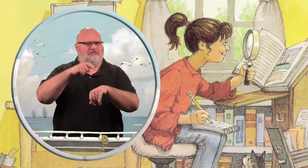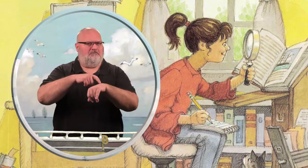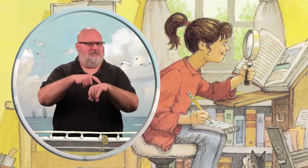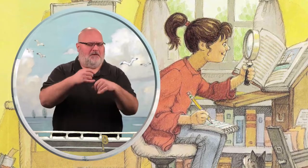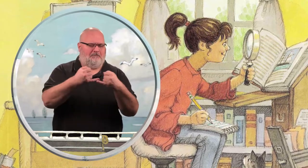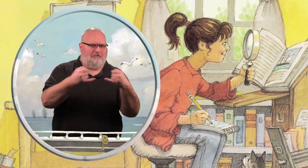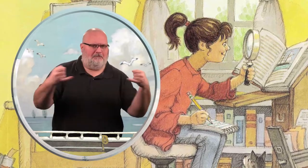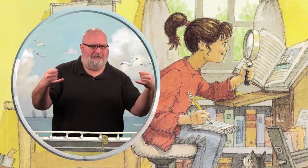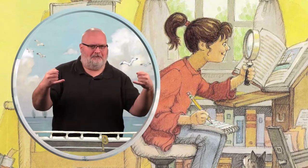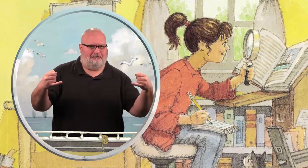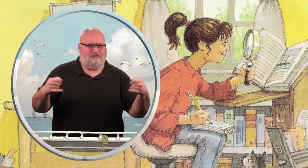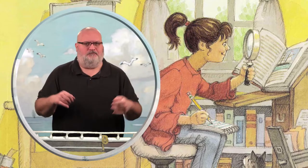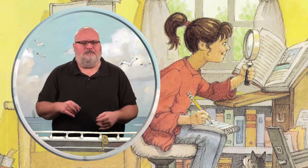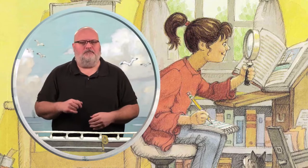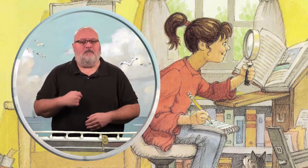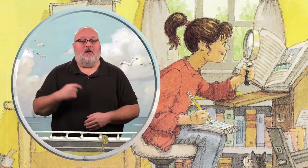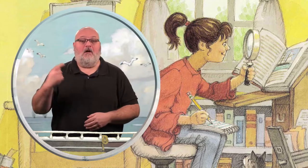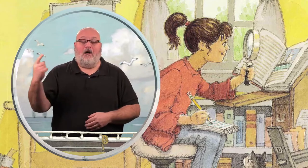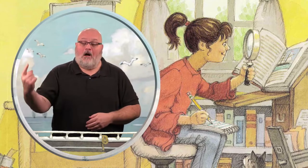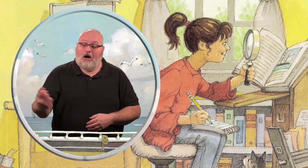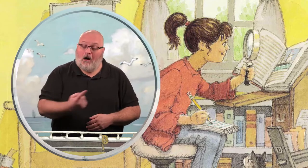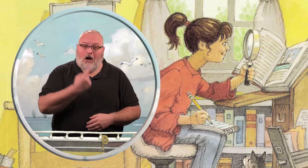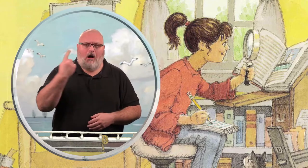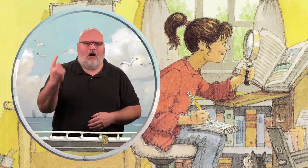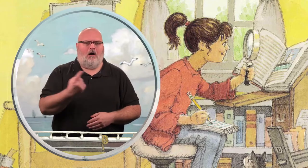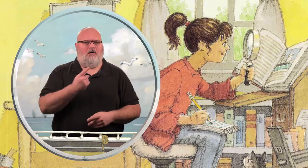Sometimes I draw a map and a timeline.